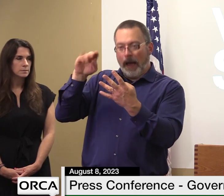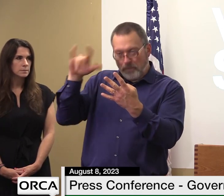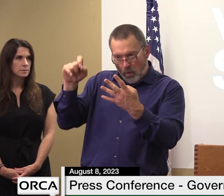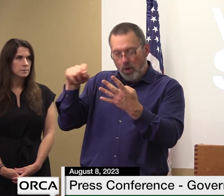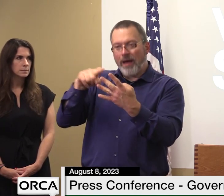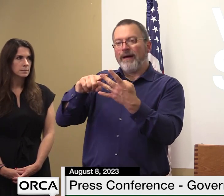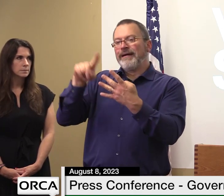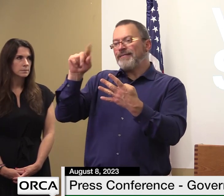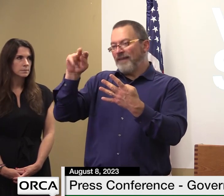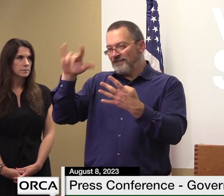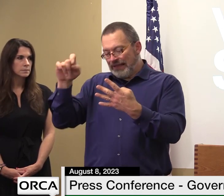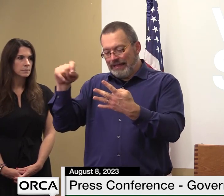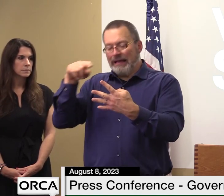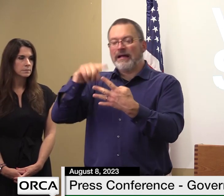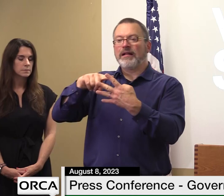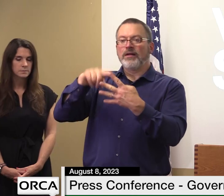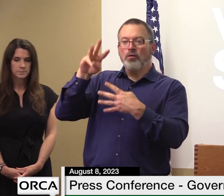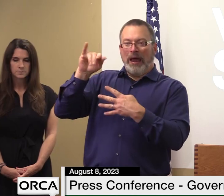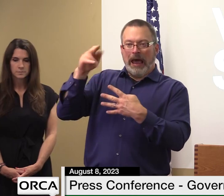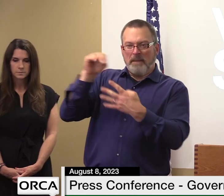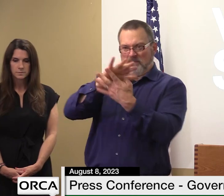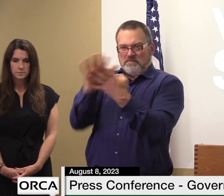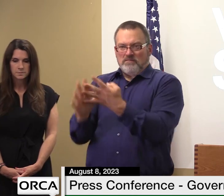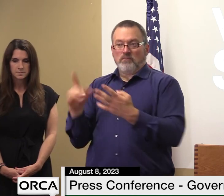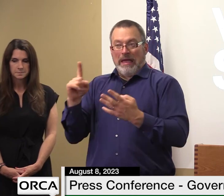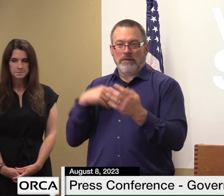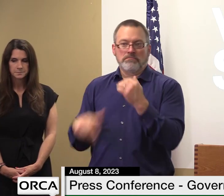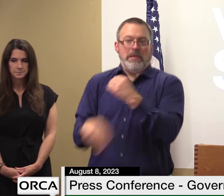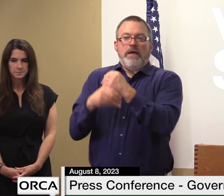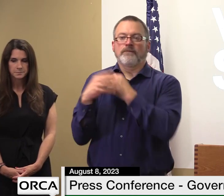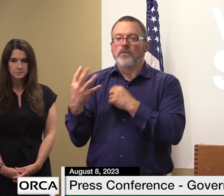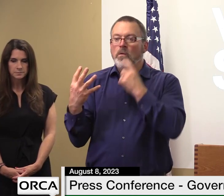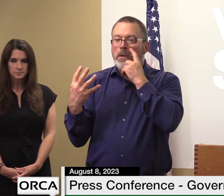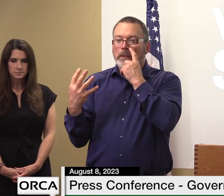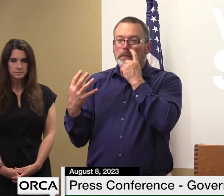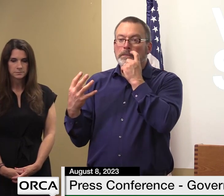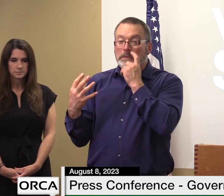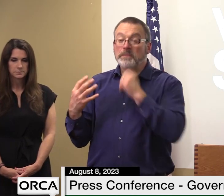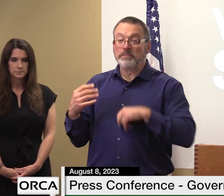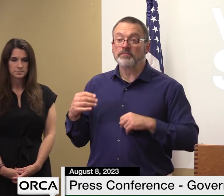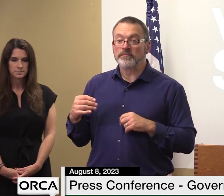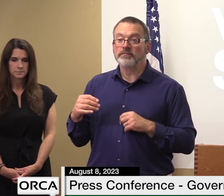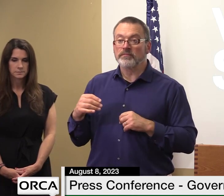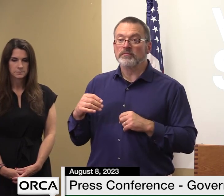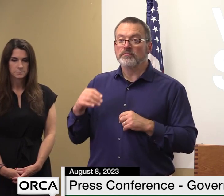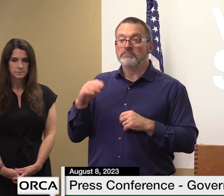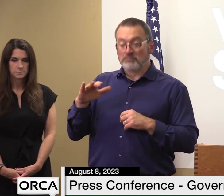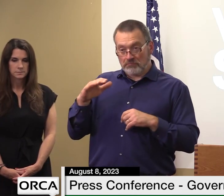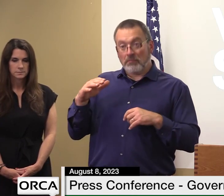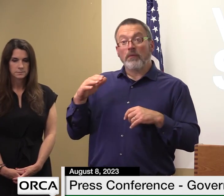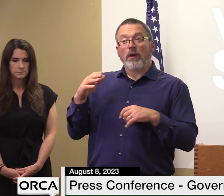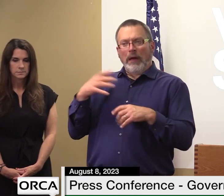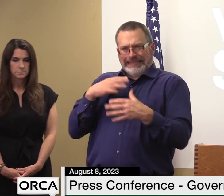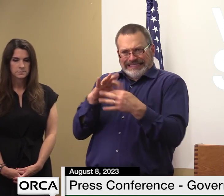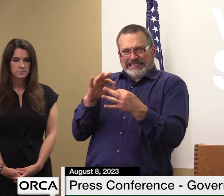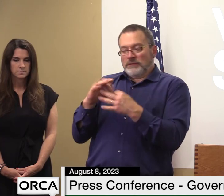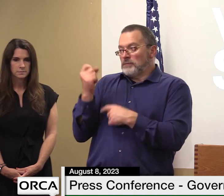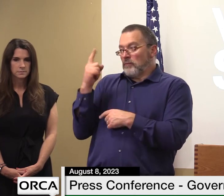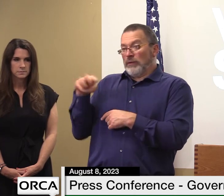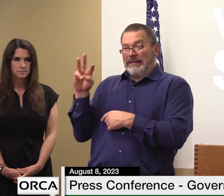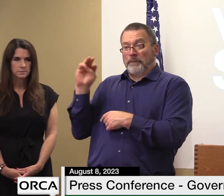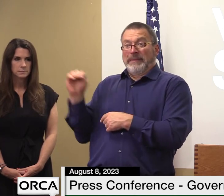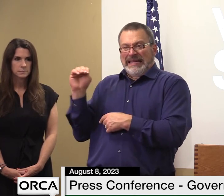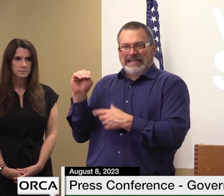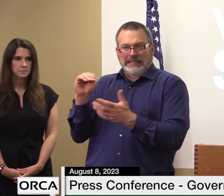approved more than 11.6 million dollars in assistance and actually dispersed into people's bank accounts 11.2 million dollars